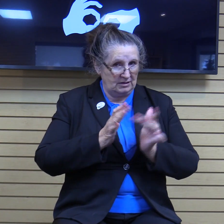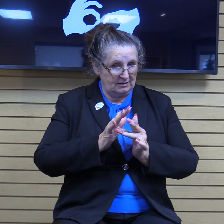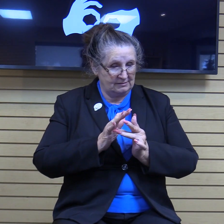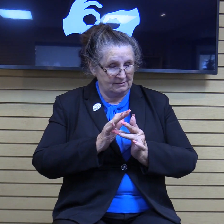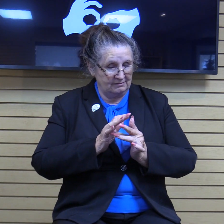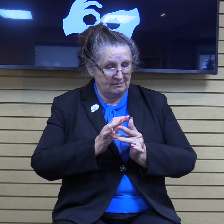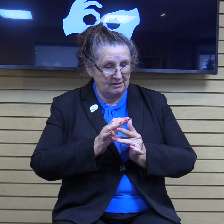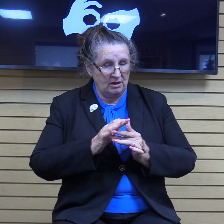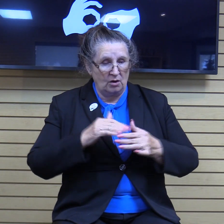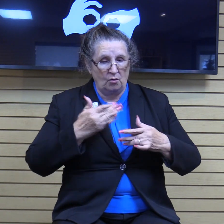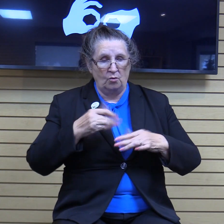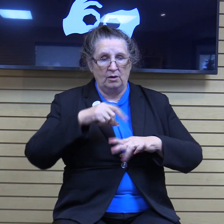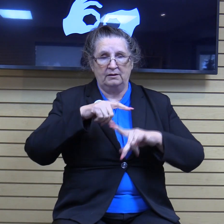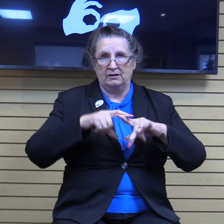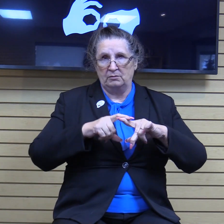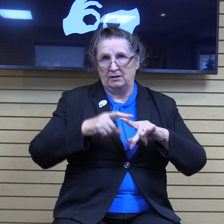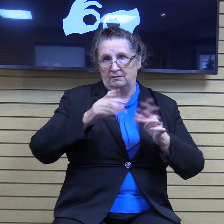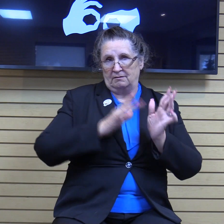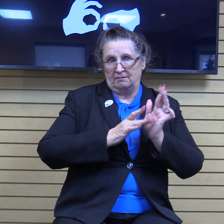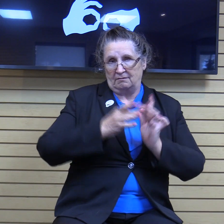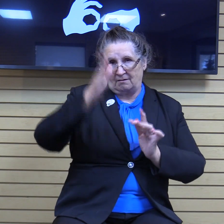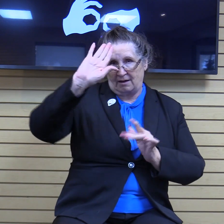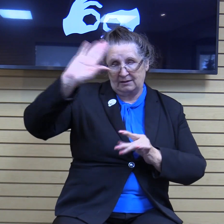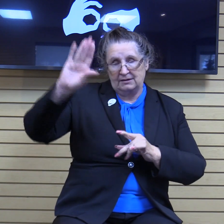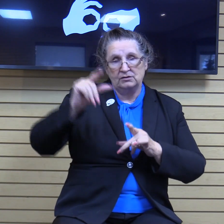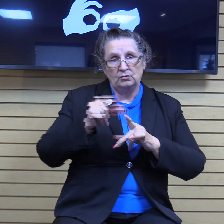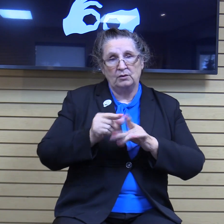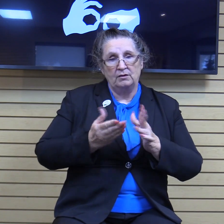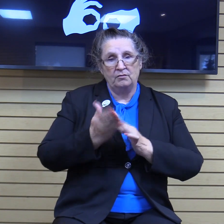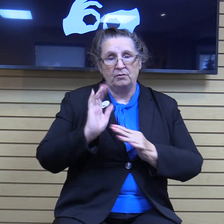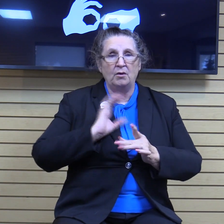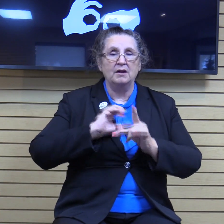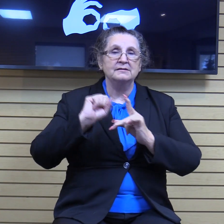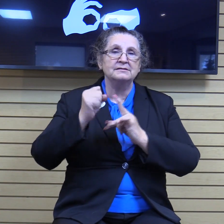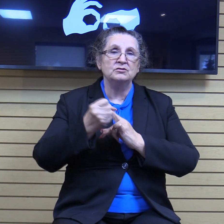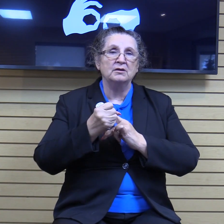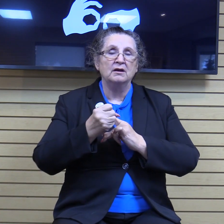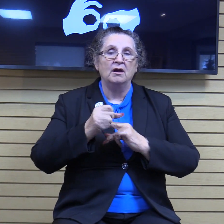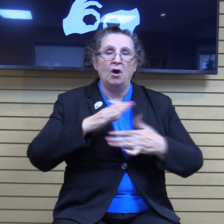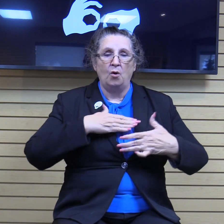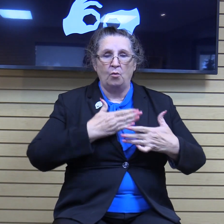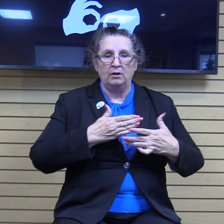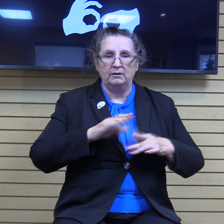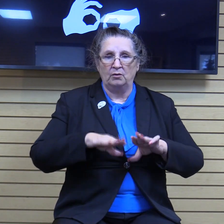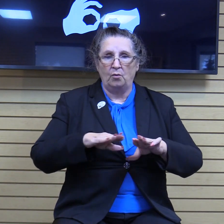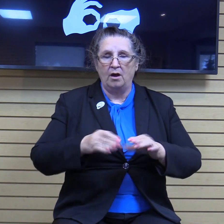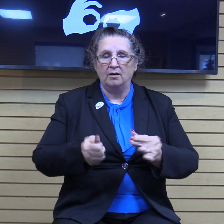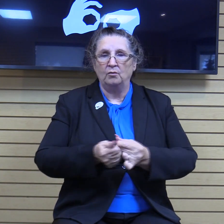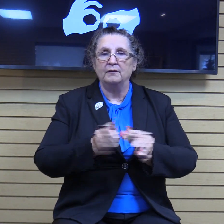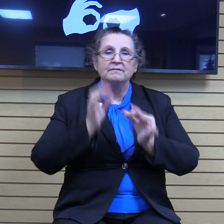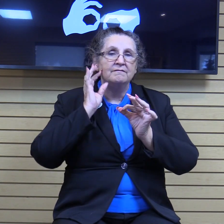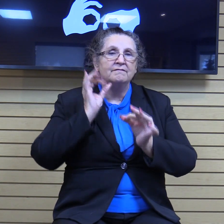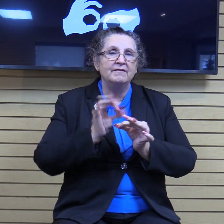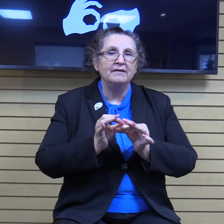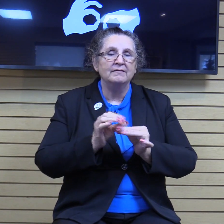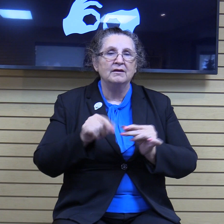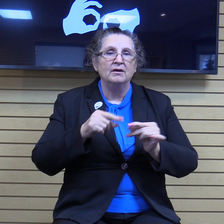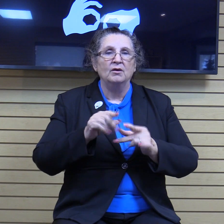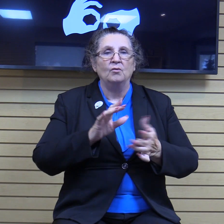willing to stand on God's word through our situations? Are we willing to walk in faith when Jesus says,